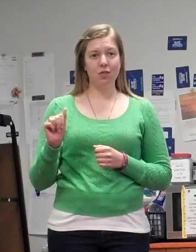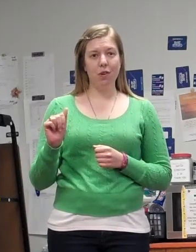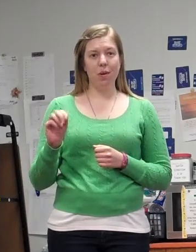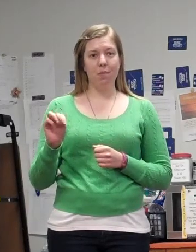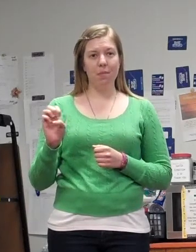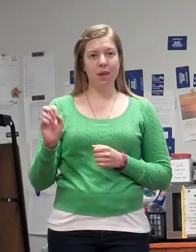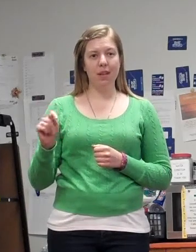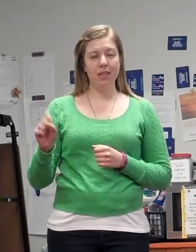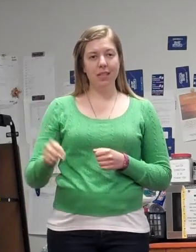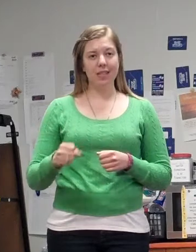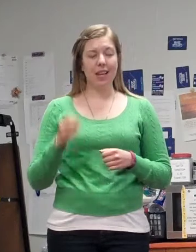very valuable lesson.